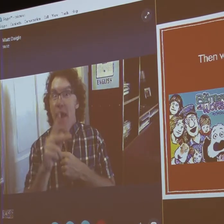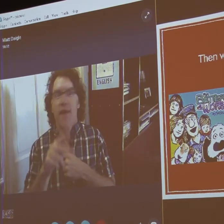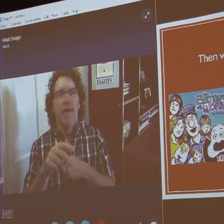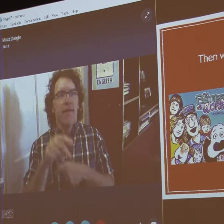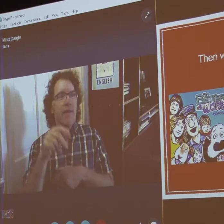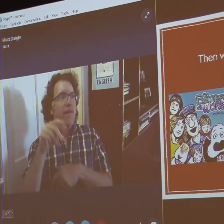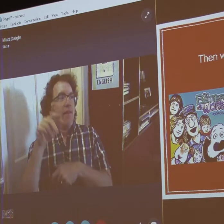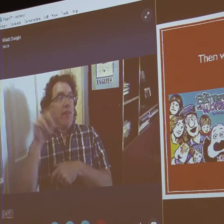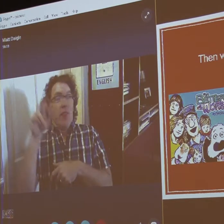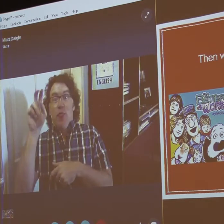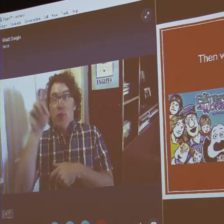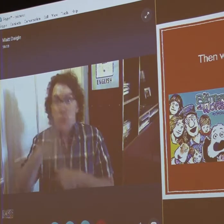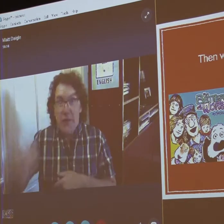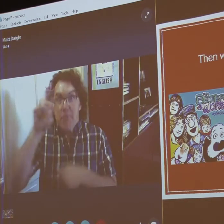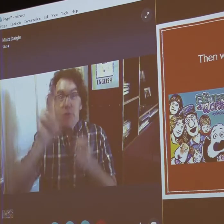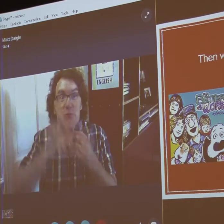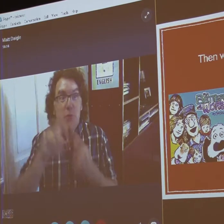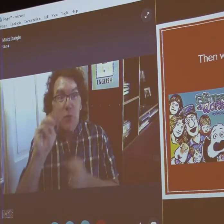Okay.